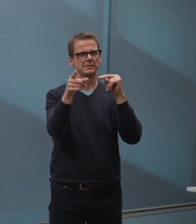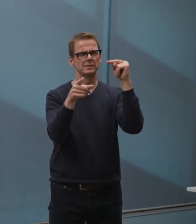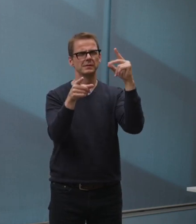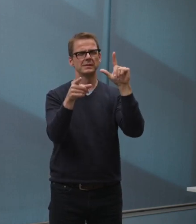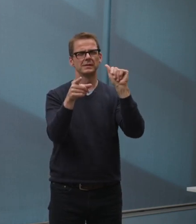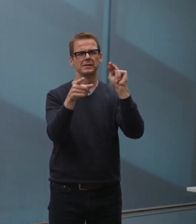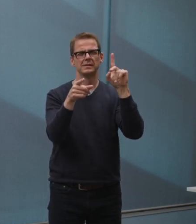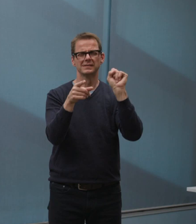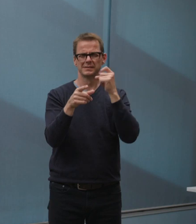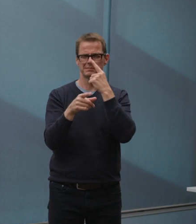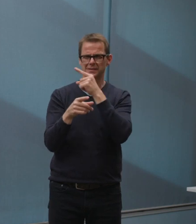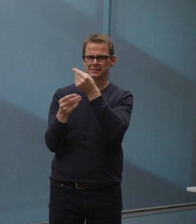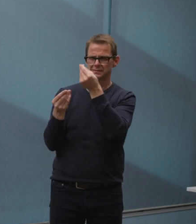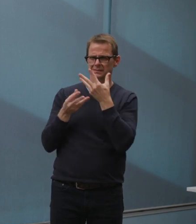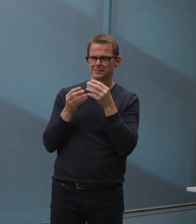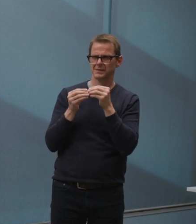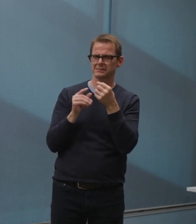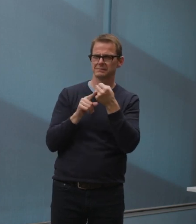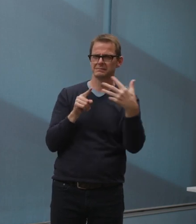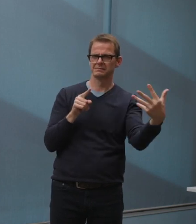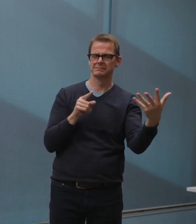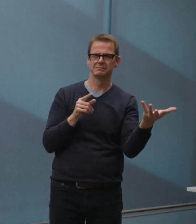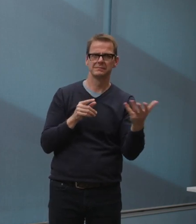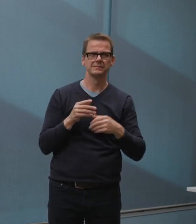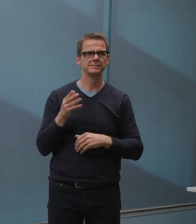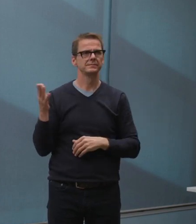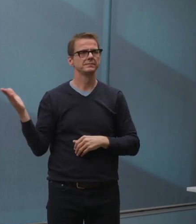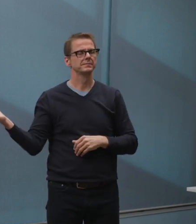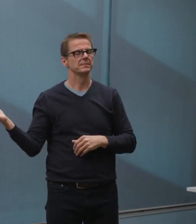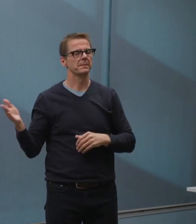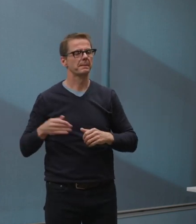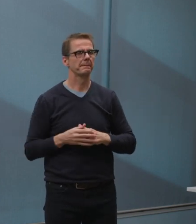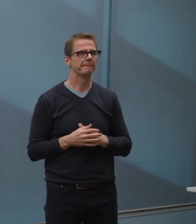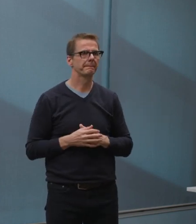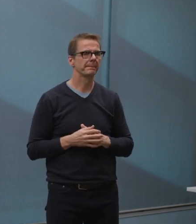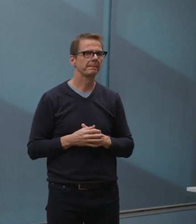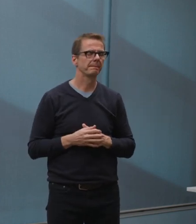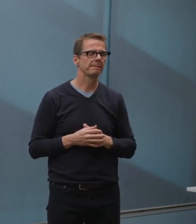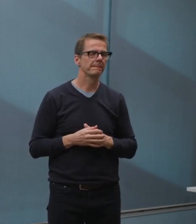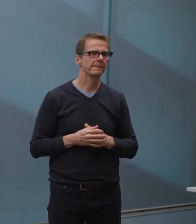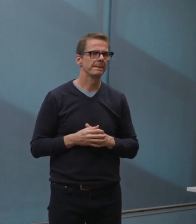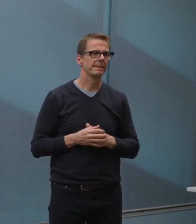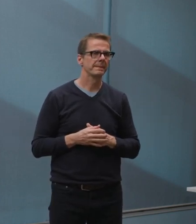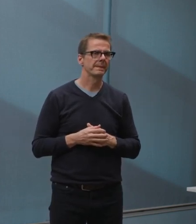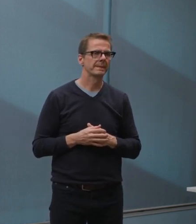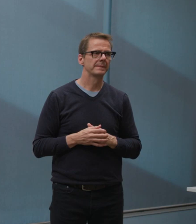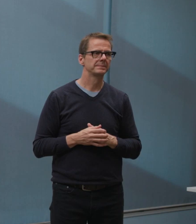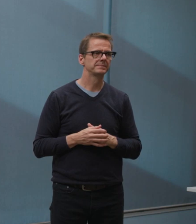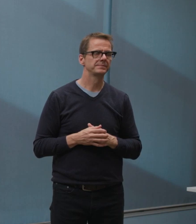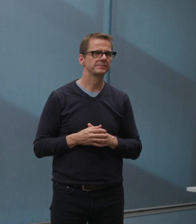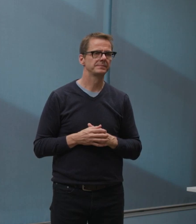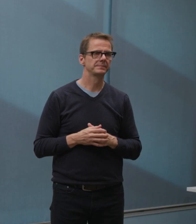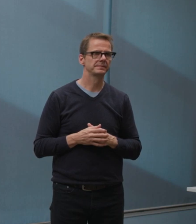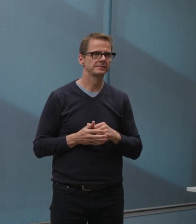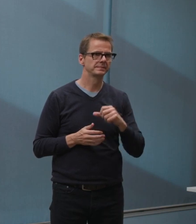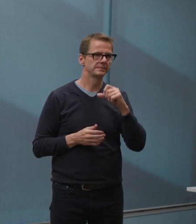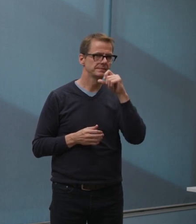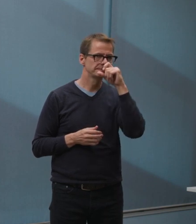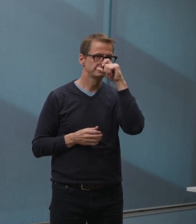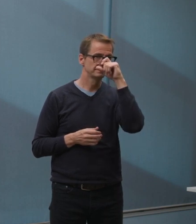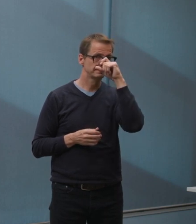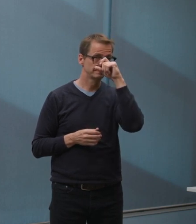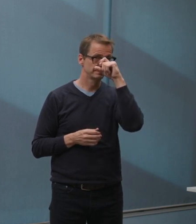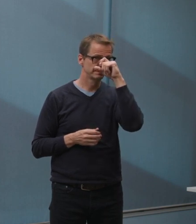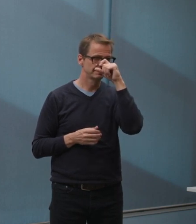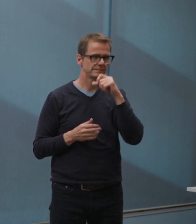additional measures? Mr. So the five points, additional facilities that will be provided and